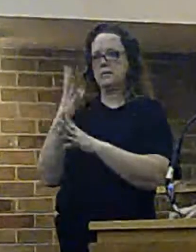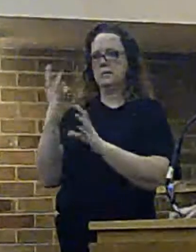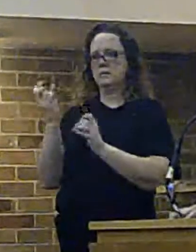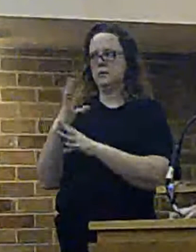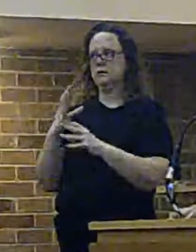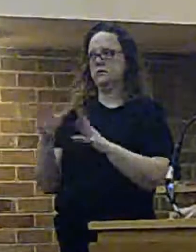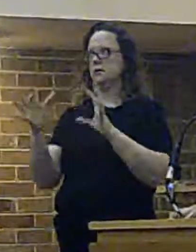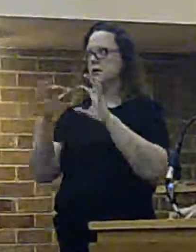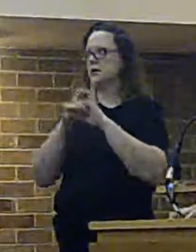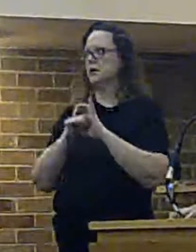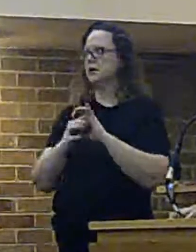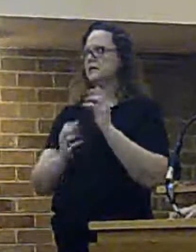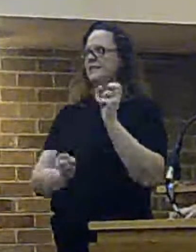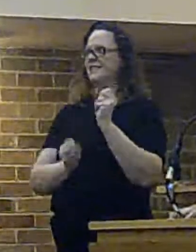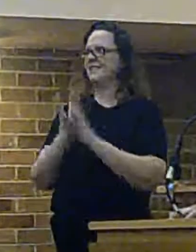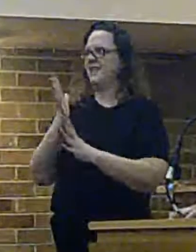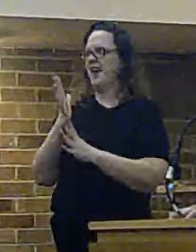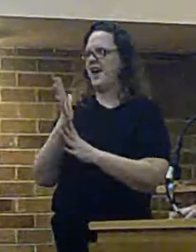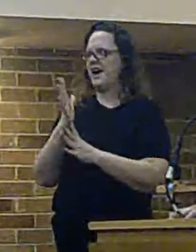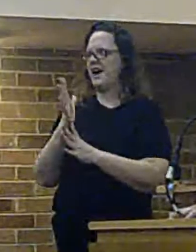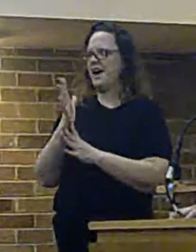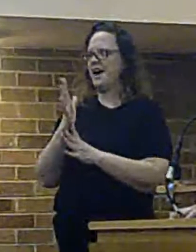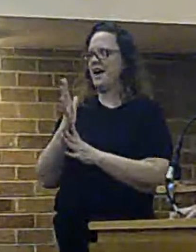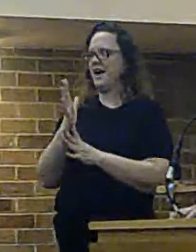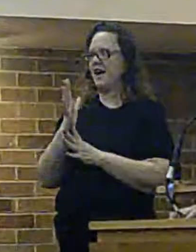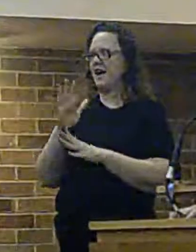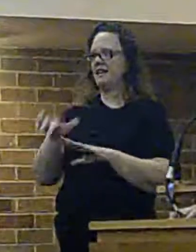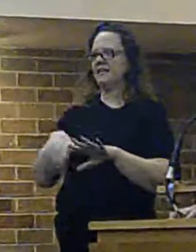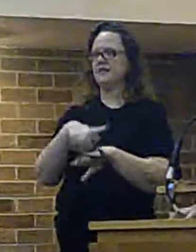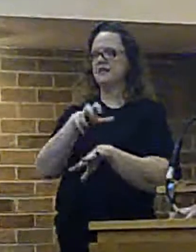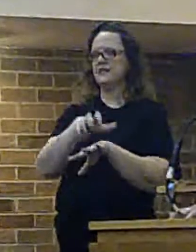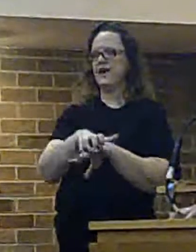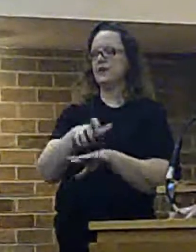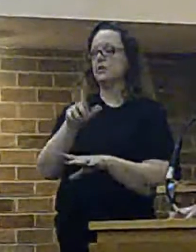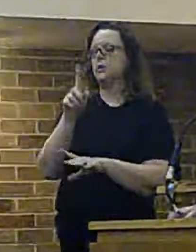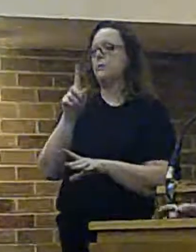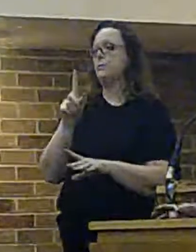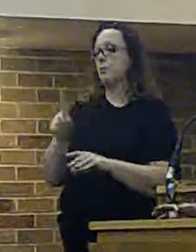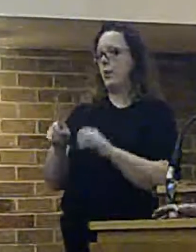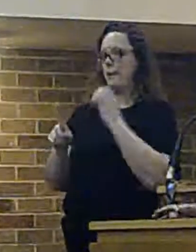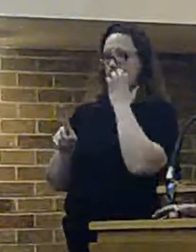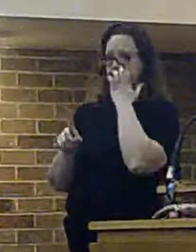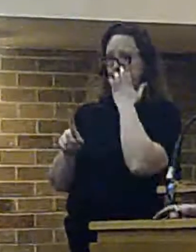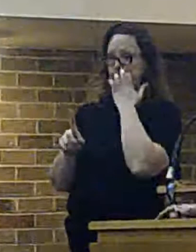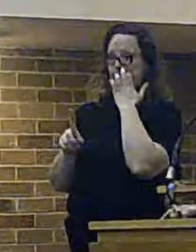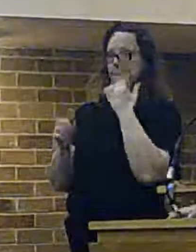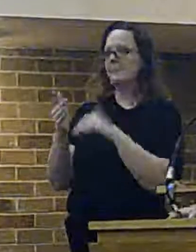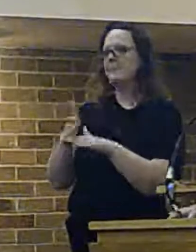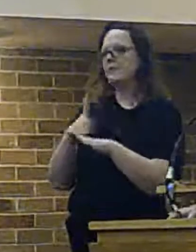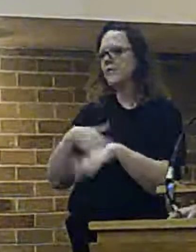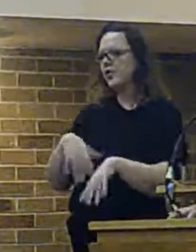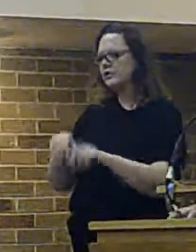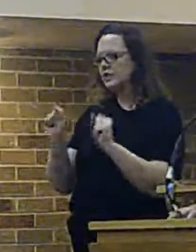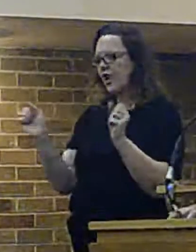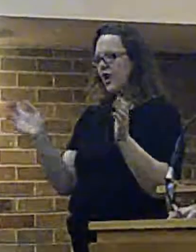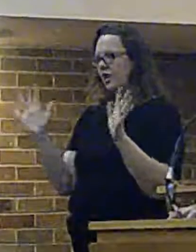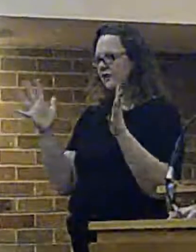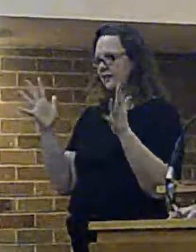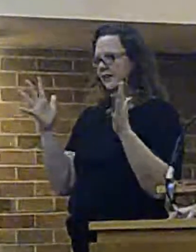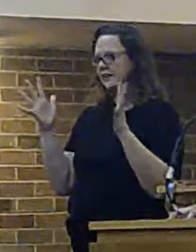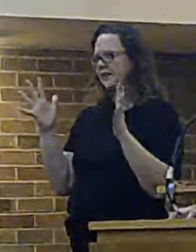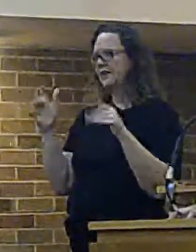fire and ambulance station. I hope to make it, before everyone starts clapping, that would significantly